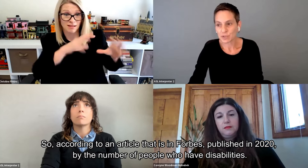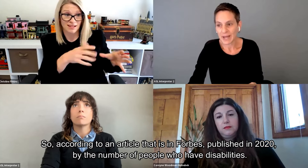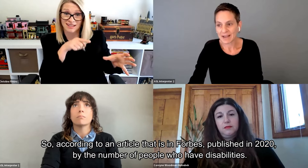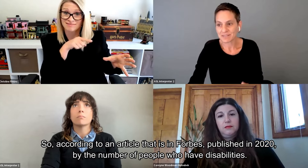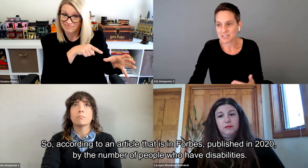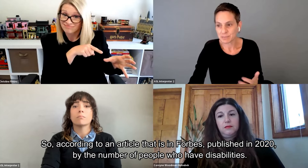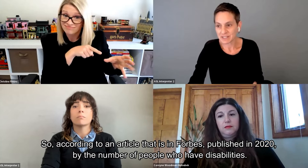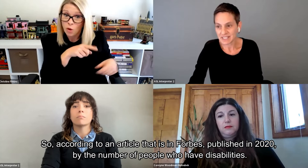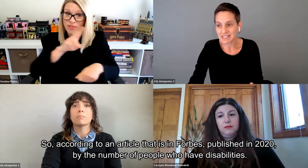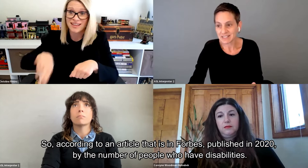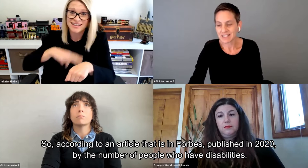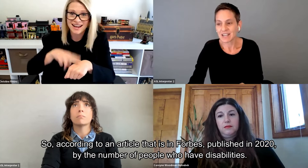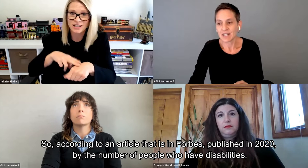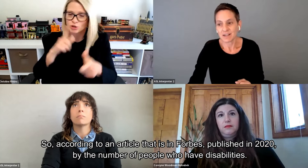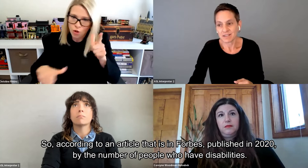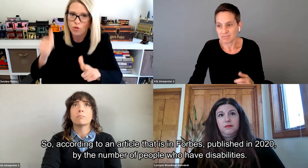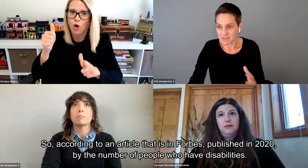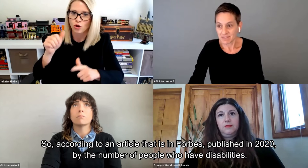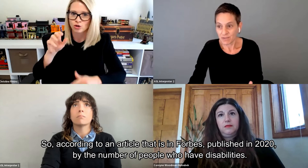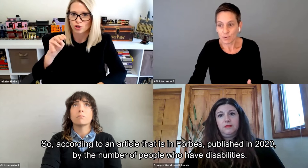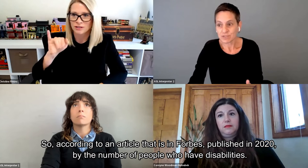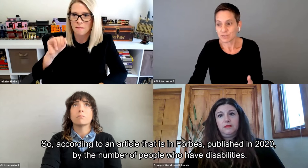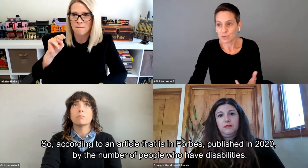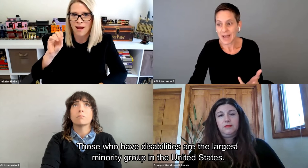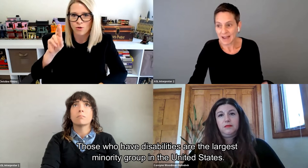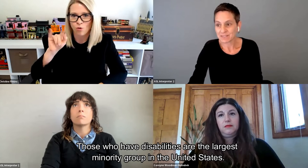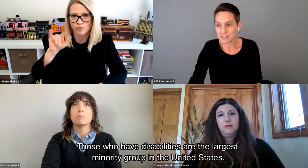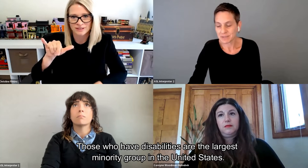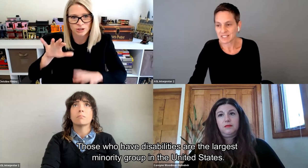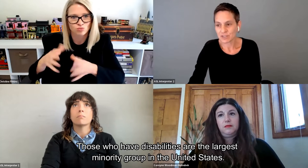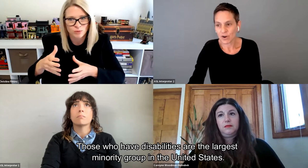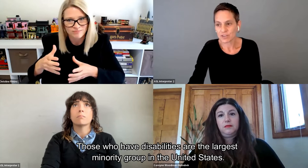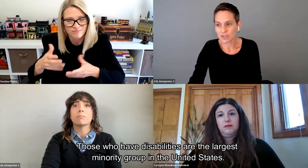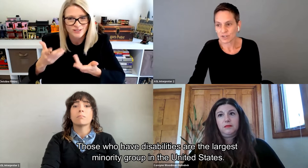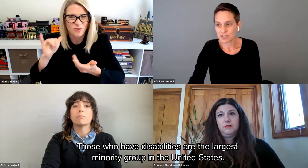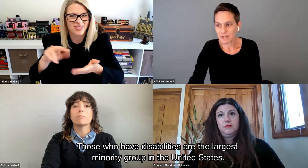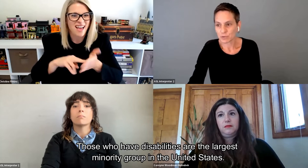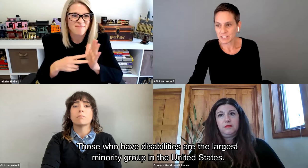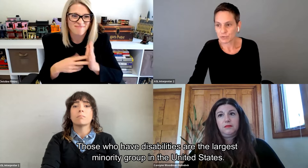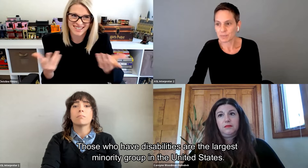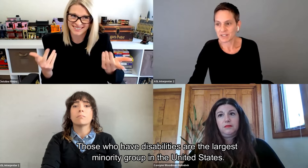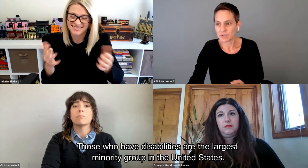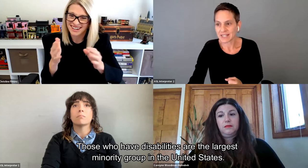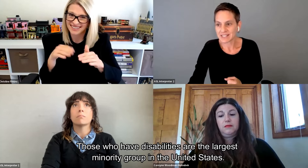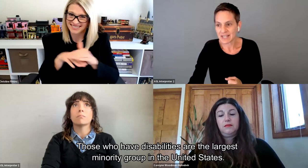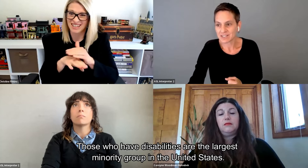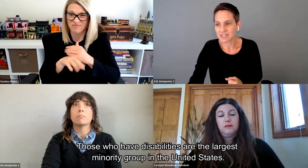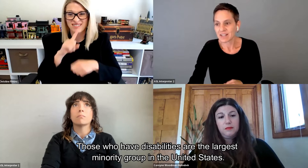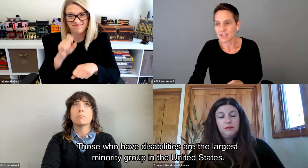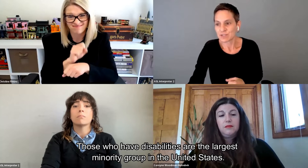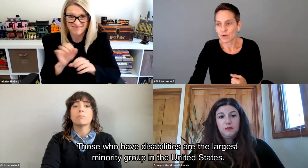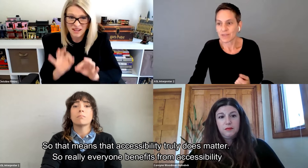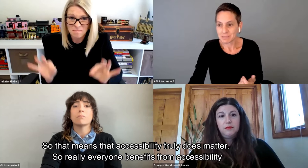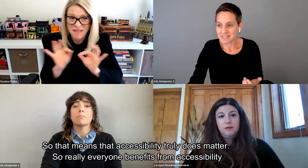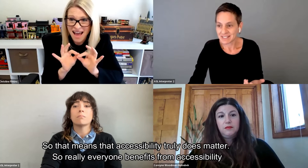people who have disabilities, those who have disabilities are the largest minority group in the United States.